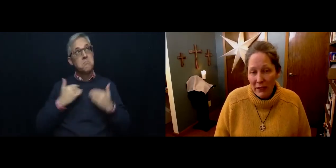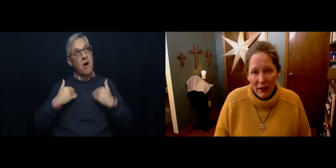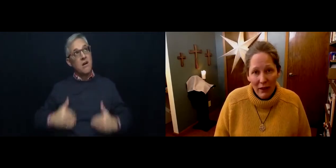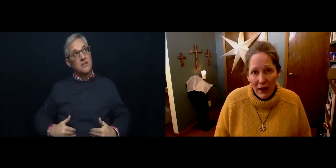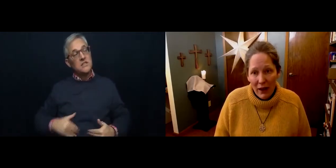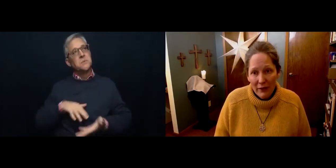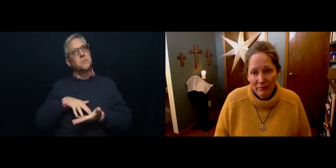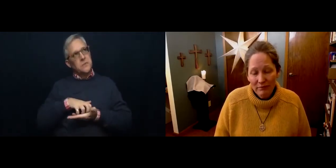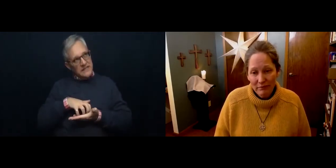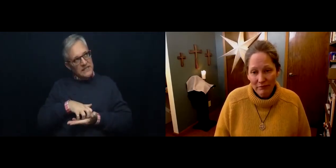on God.